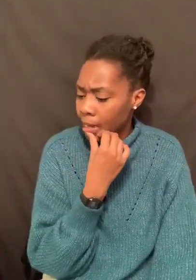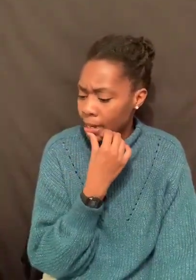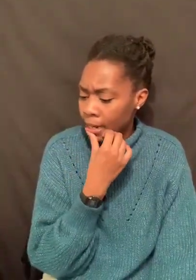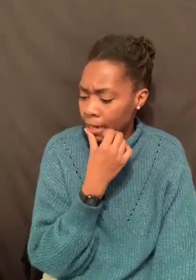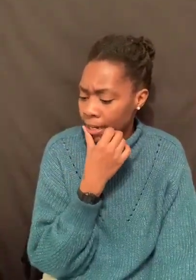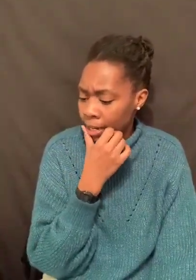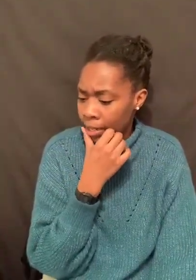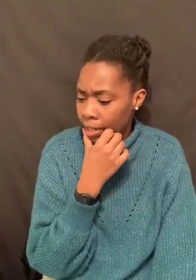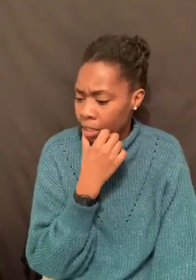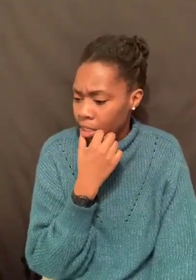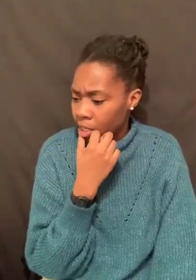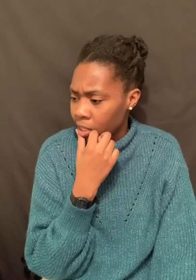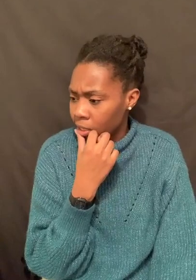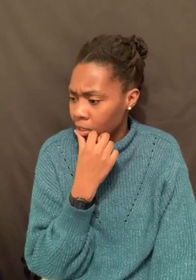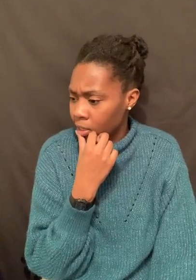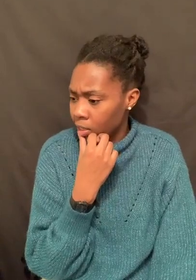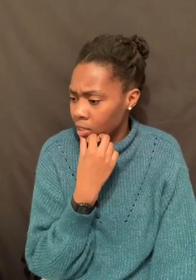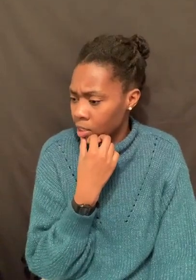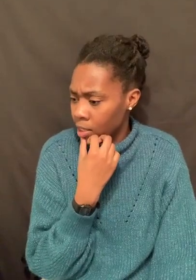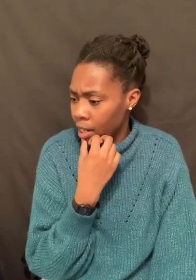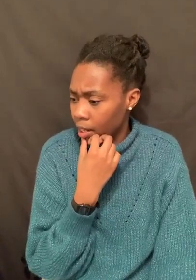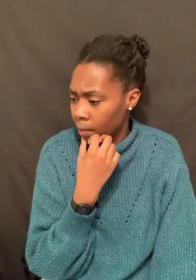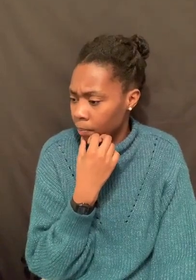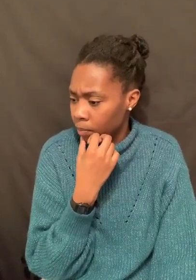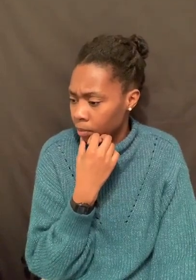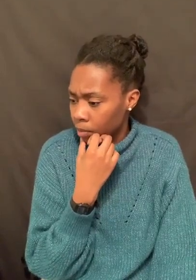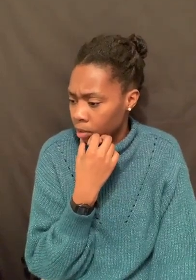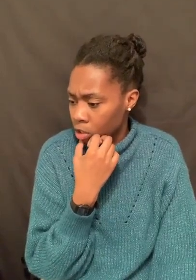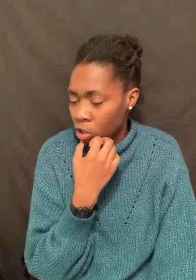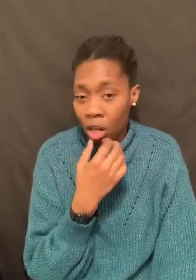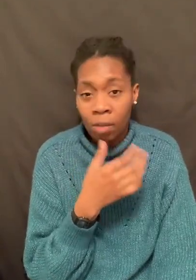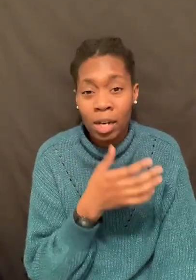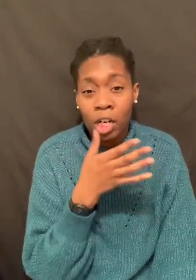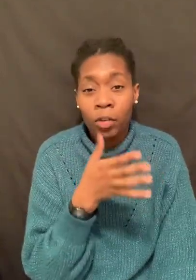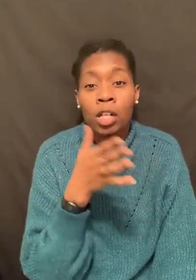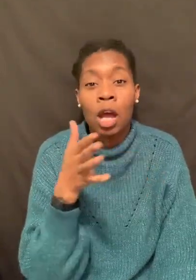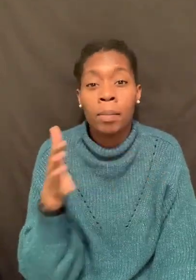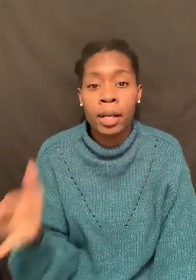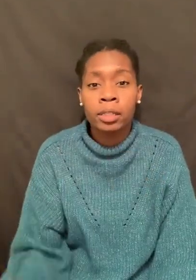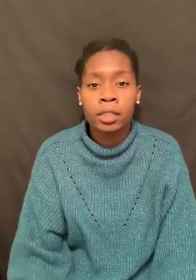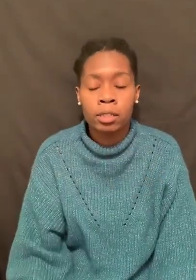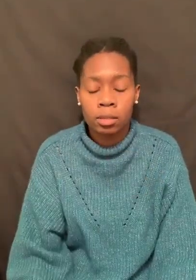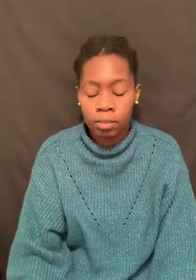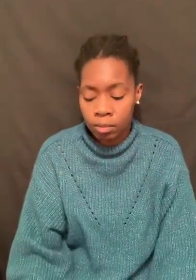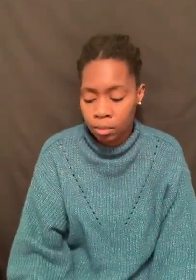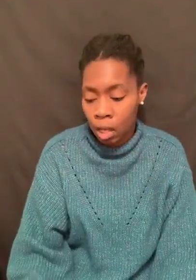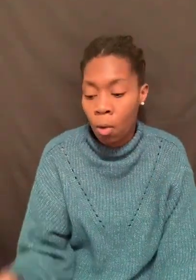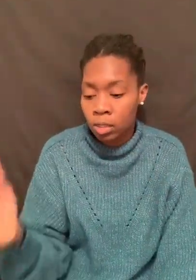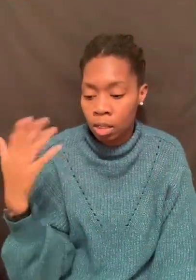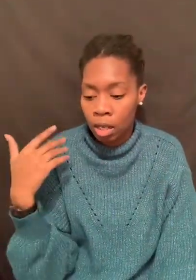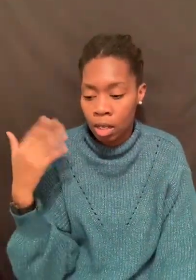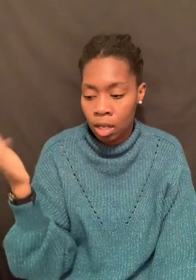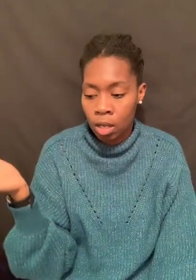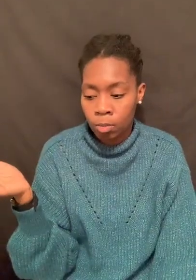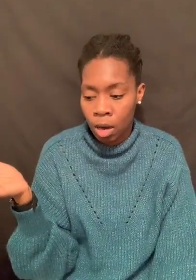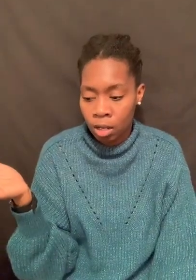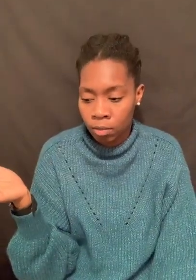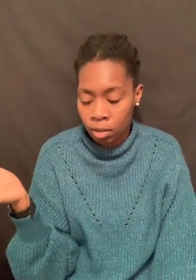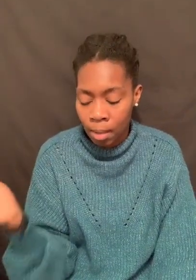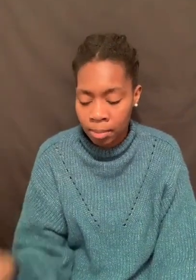And that lady, she said, she's talking about different denominations. I was part of the